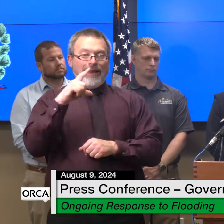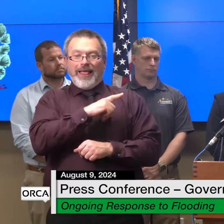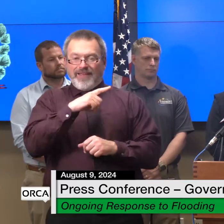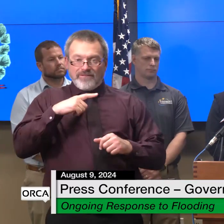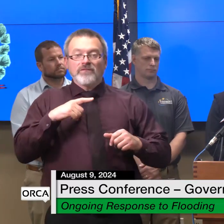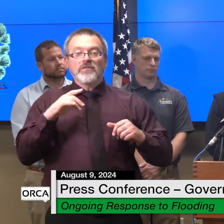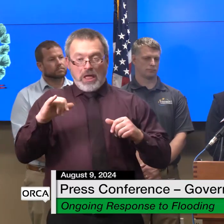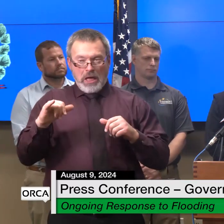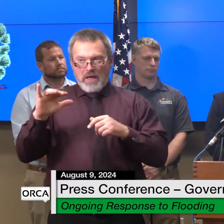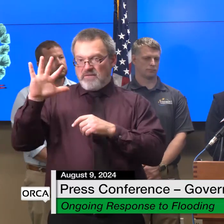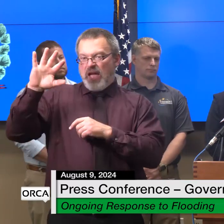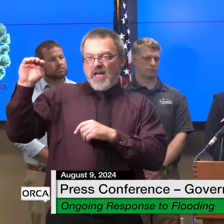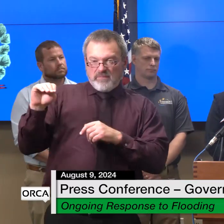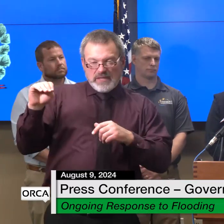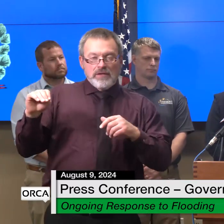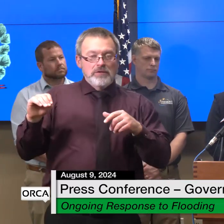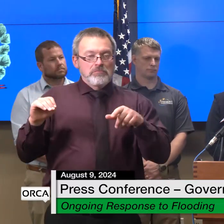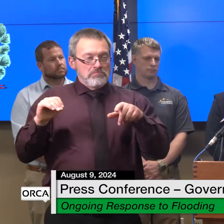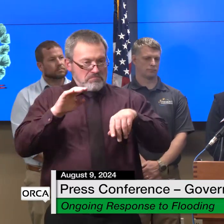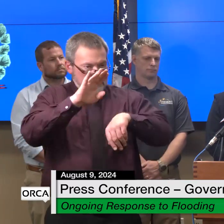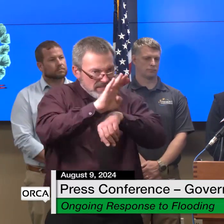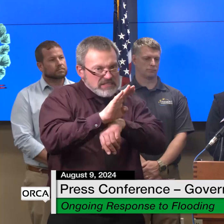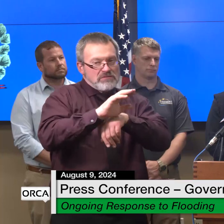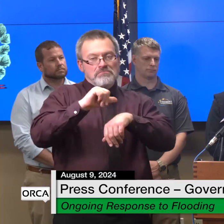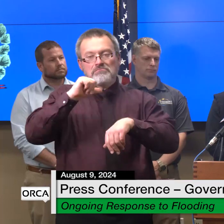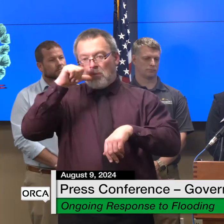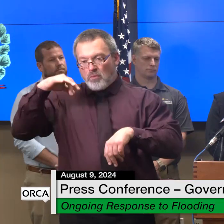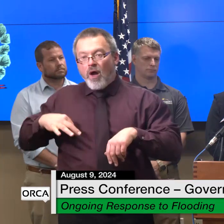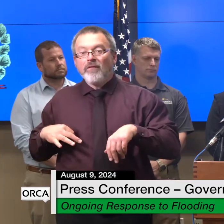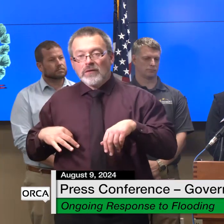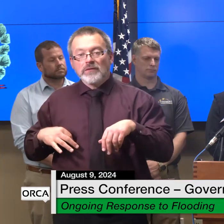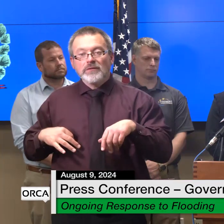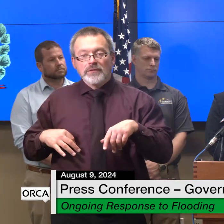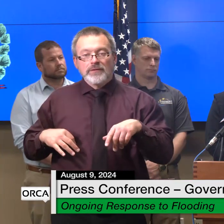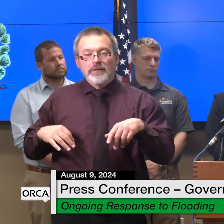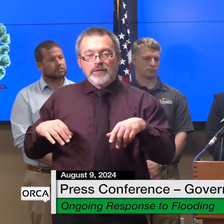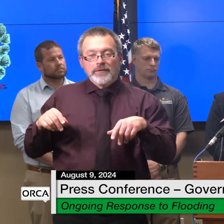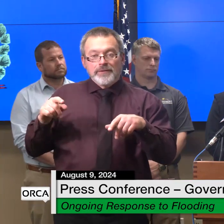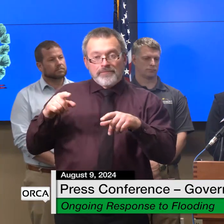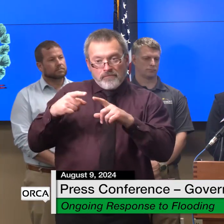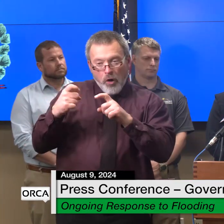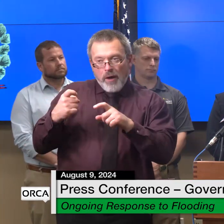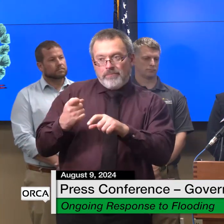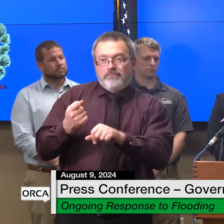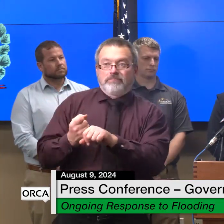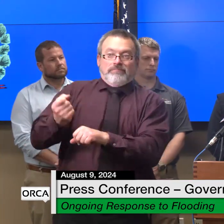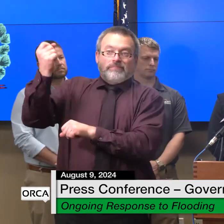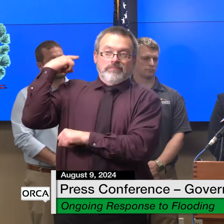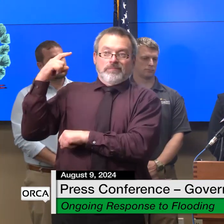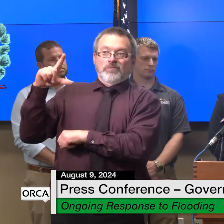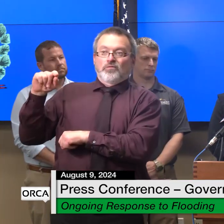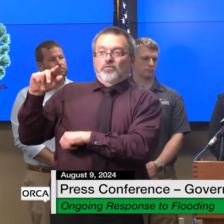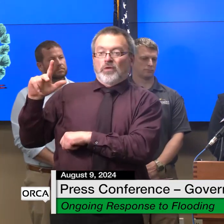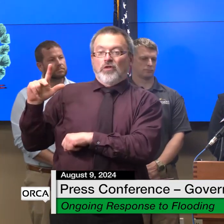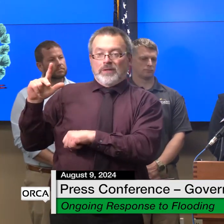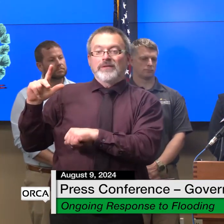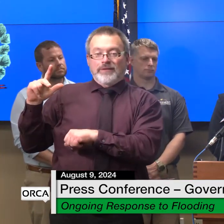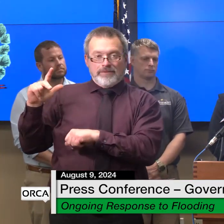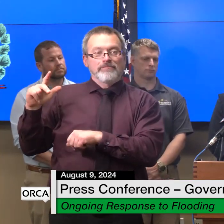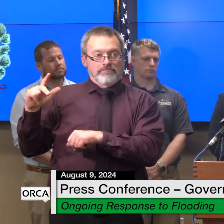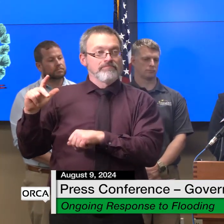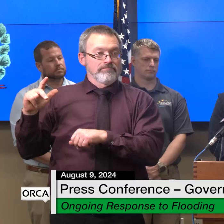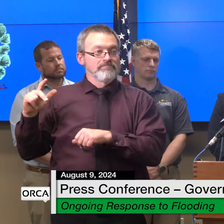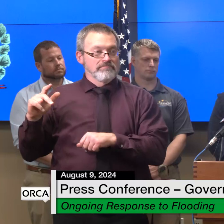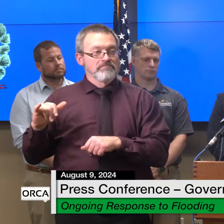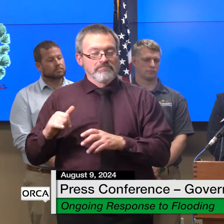farms and non-profits with lingering unmet needs from the july 2023 floods we will keep you updated